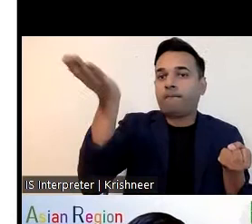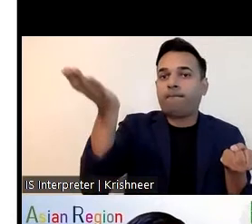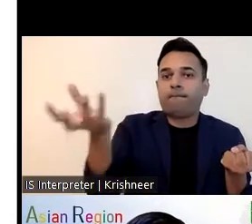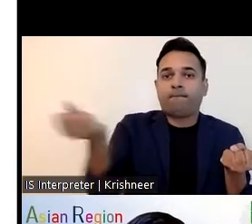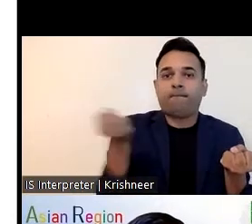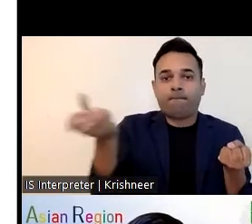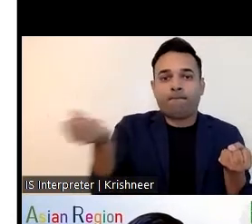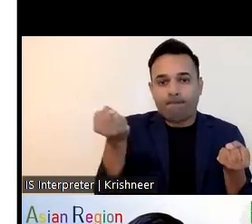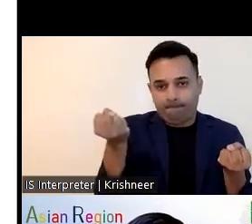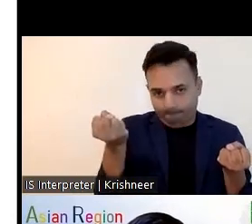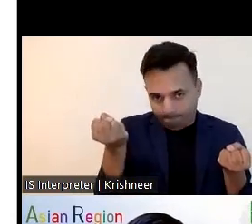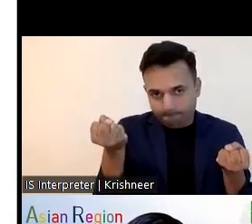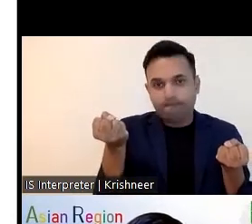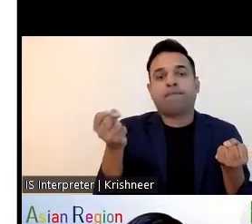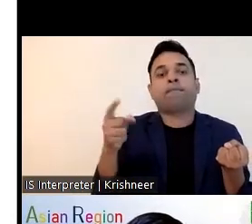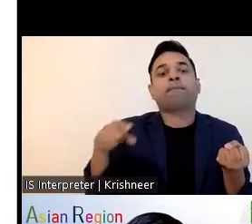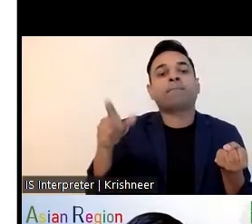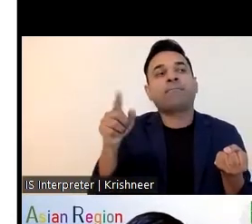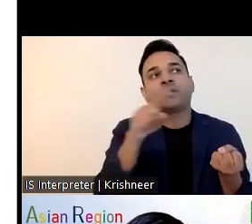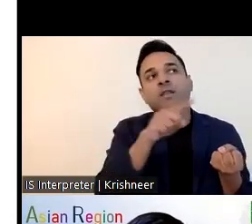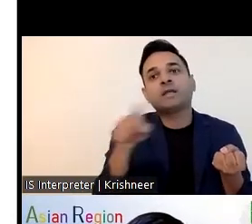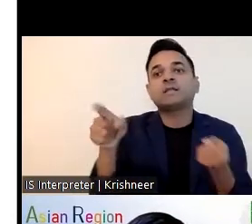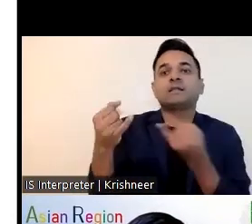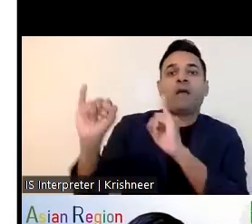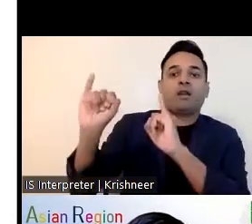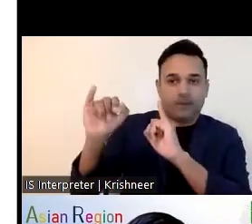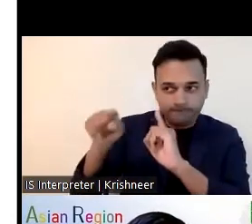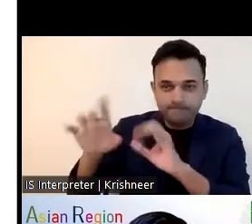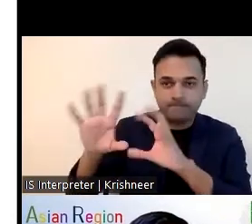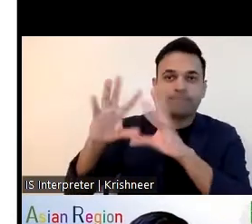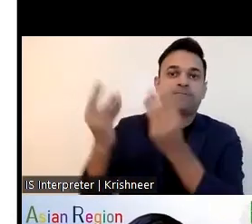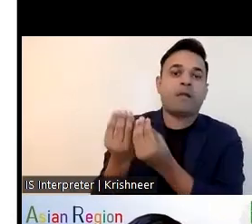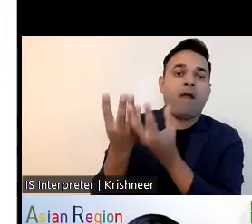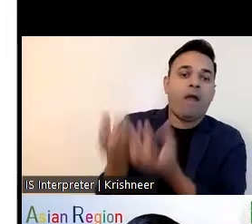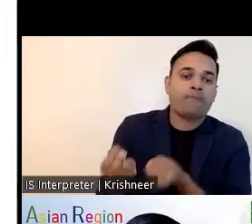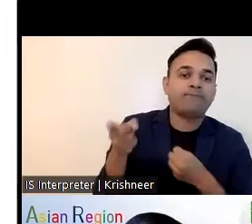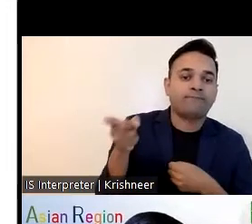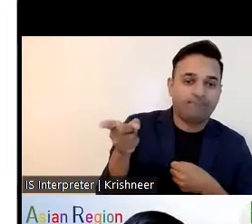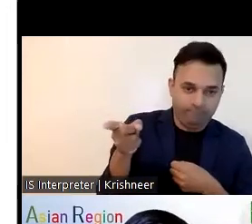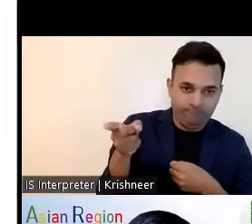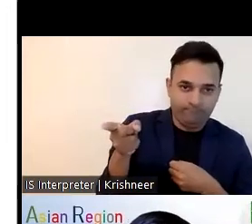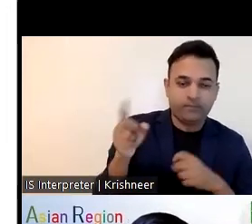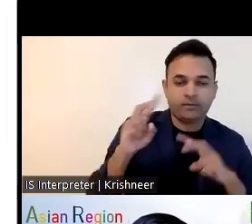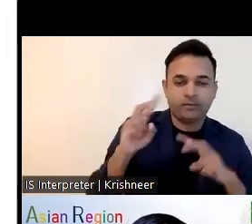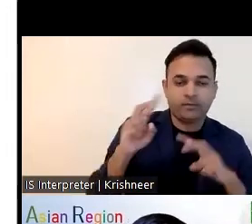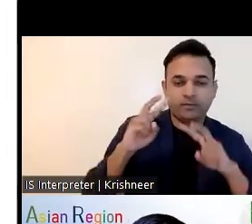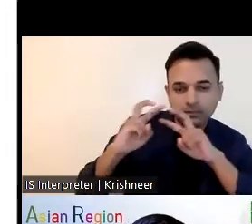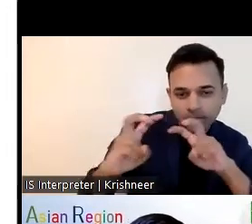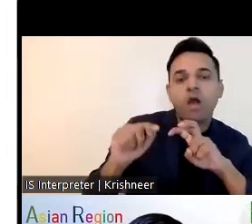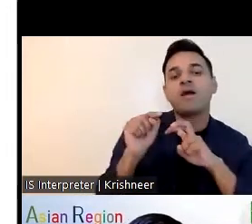with disabilities were employed uh while 54.6 percent persons with disabilities are employed and